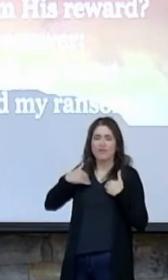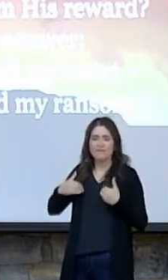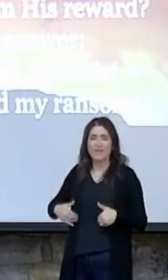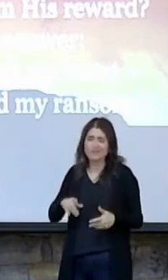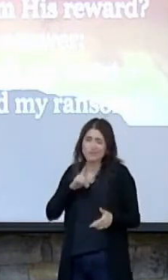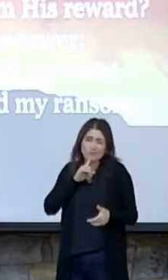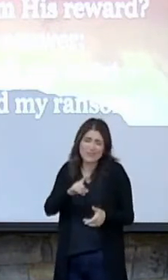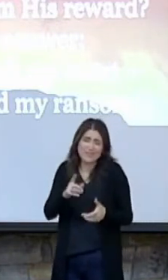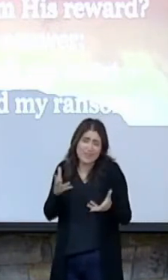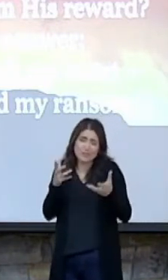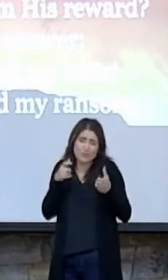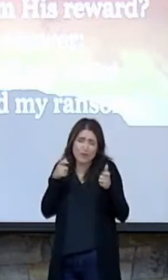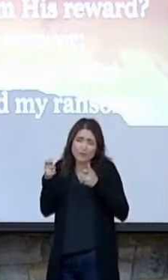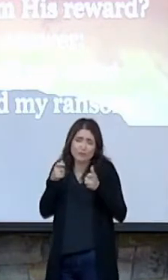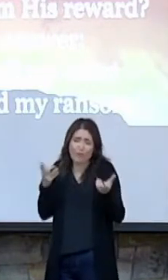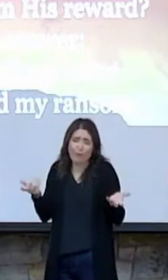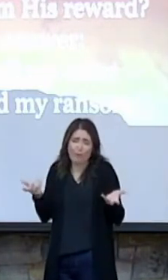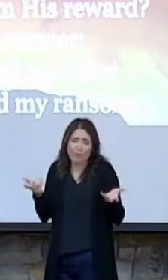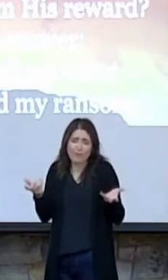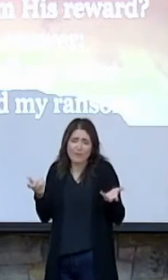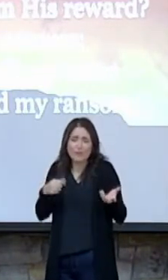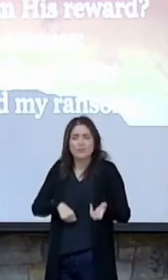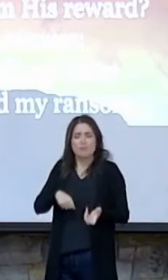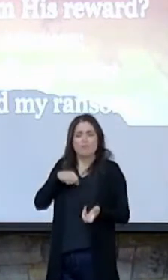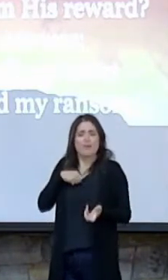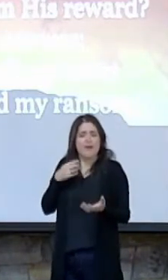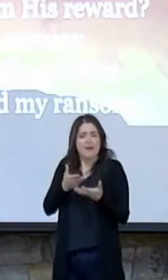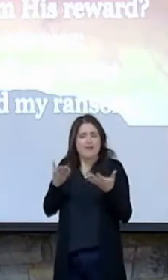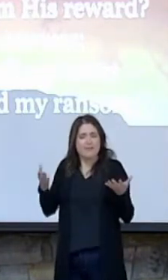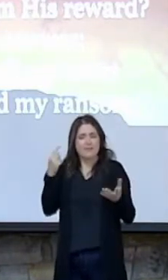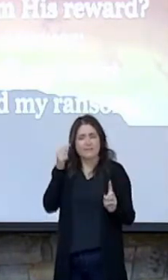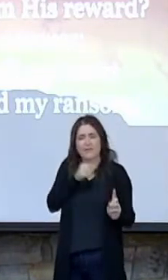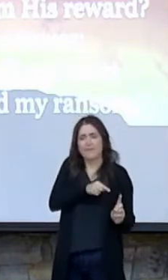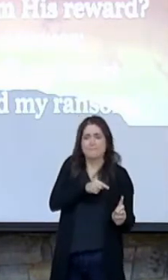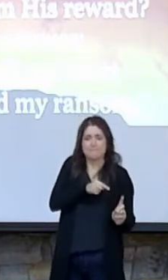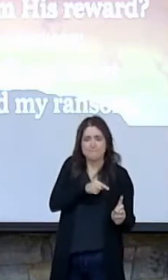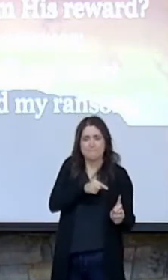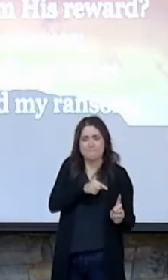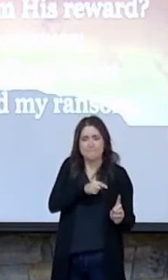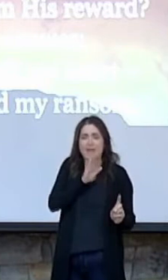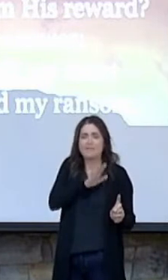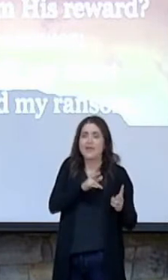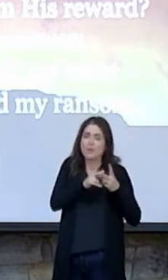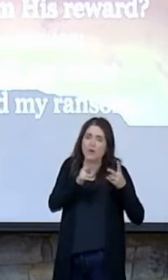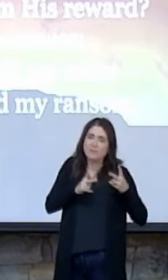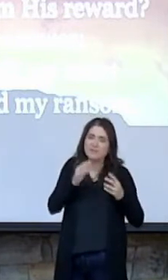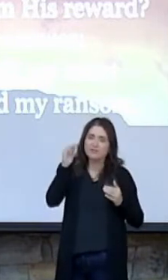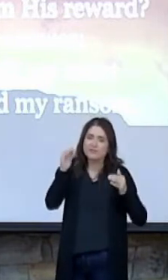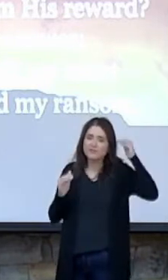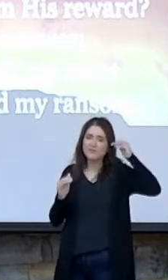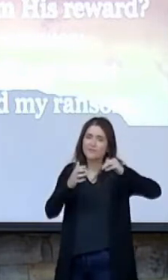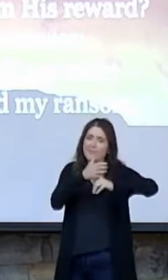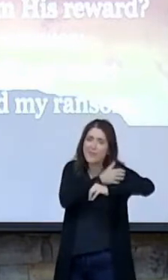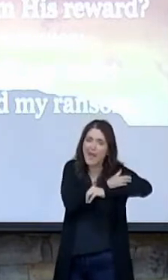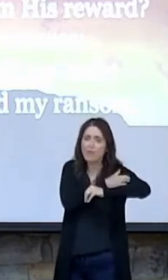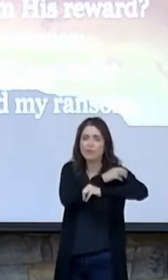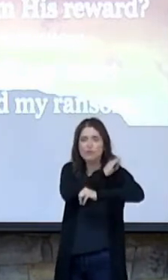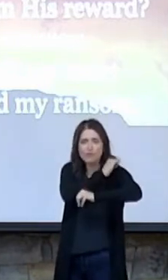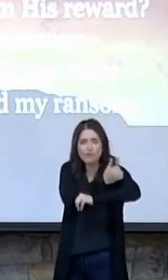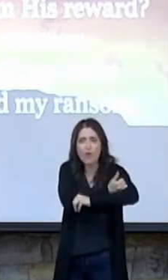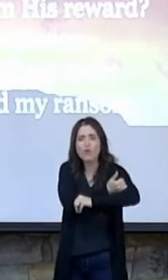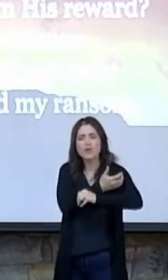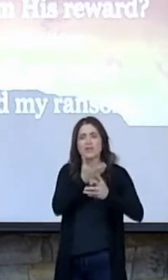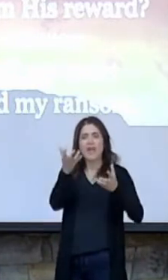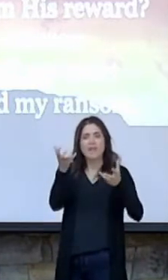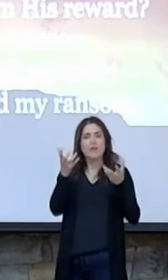just wanted to have control. It was a pride thing for them. They were in positions of power and authority and they wanted to